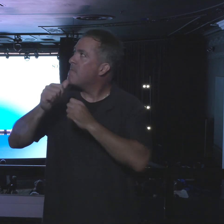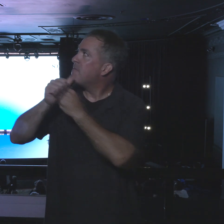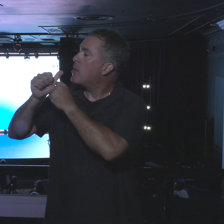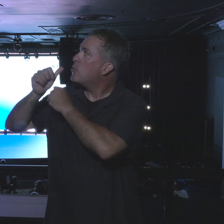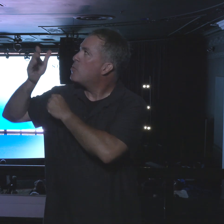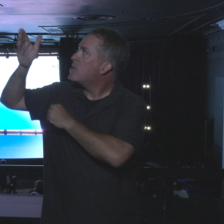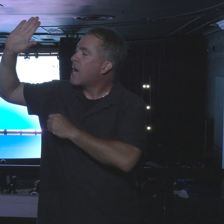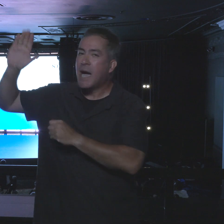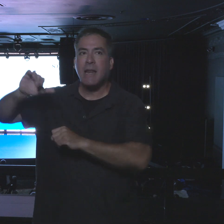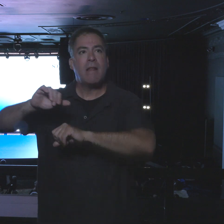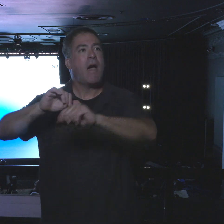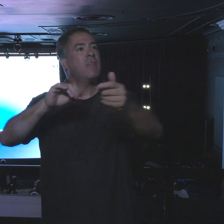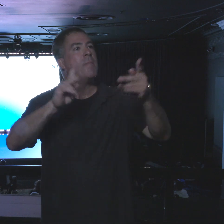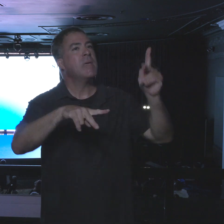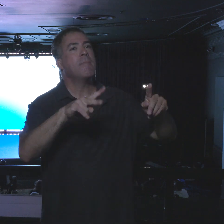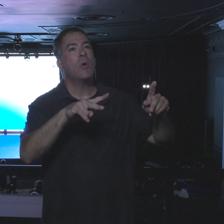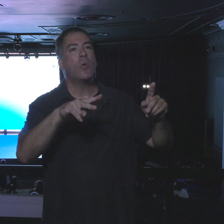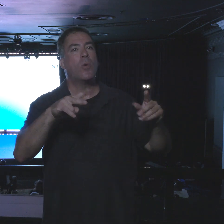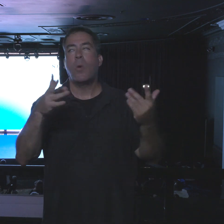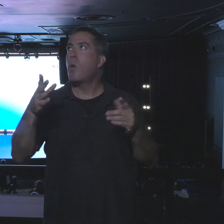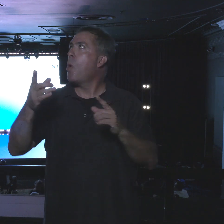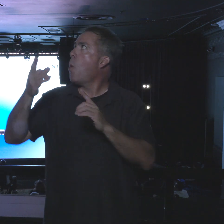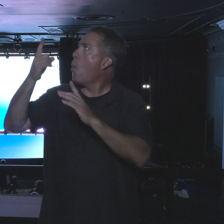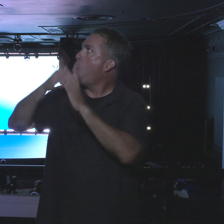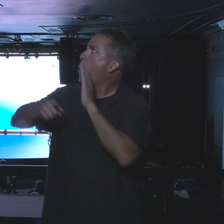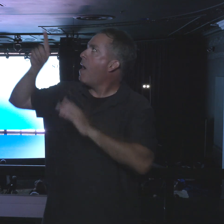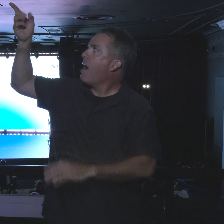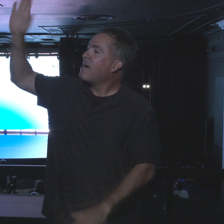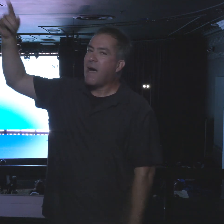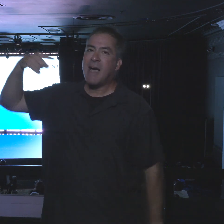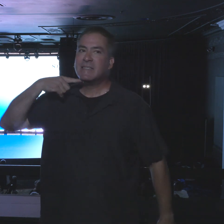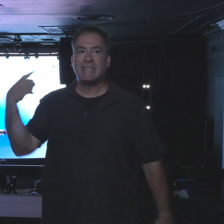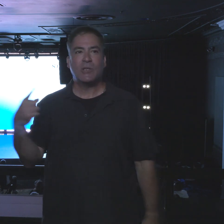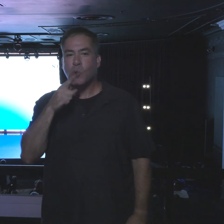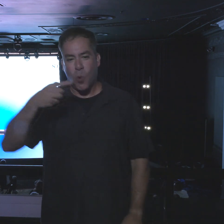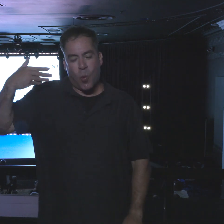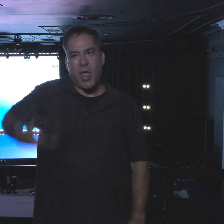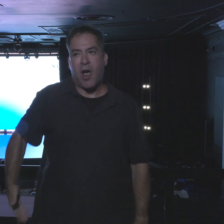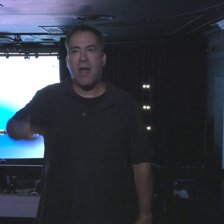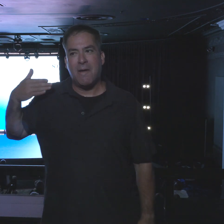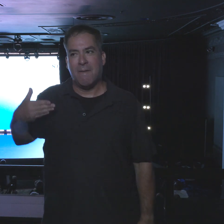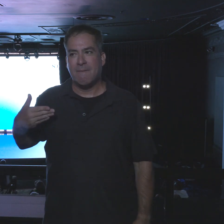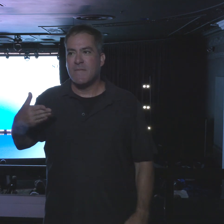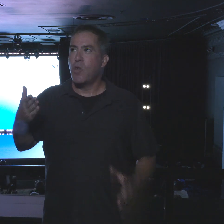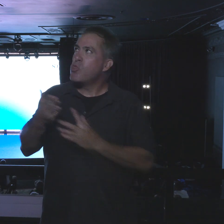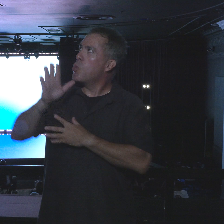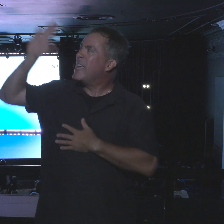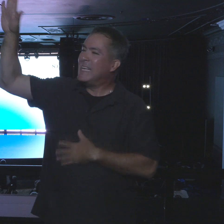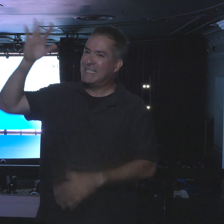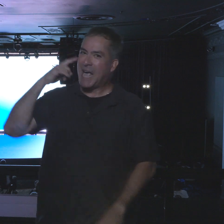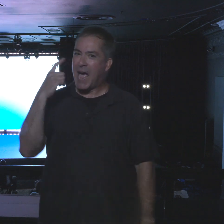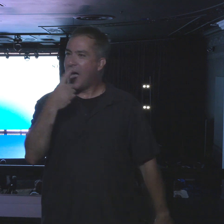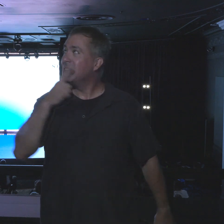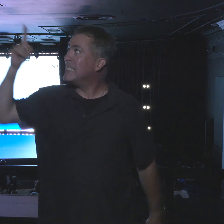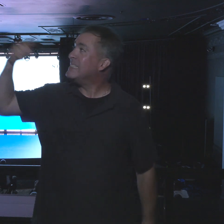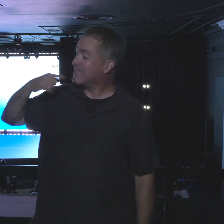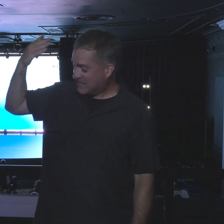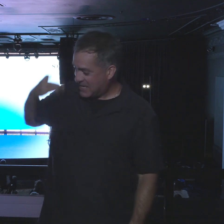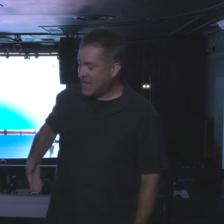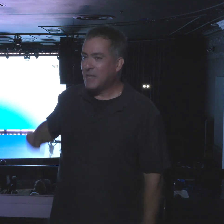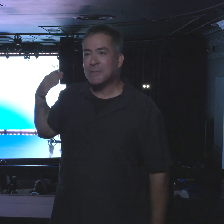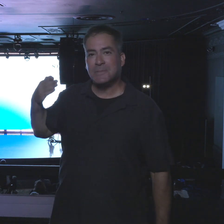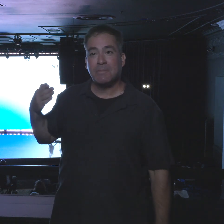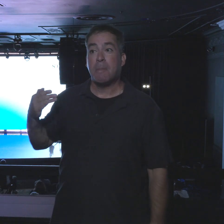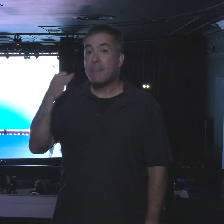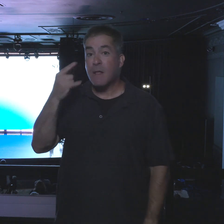through the lens of who God says we are. Through the lens of who God says he is.